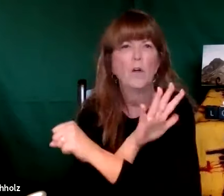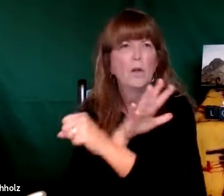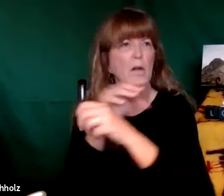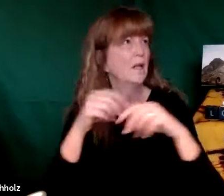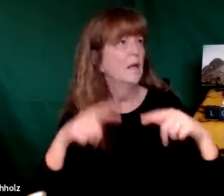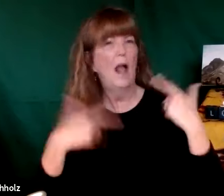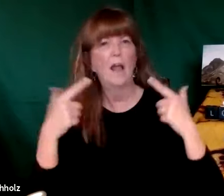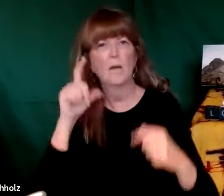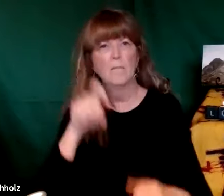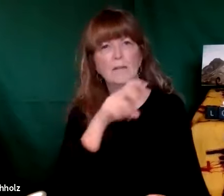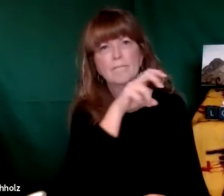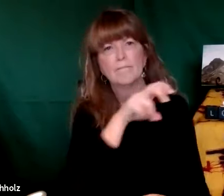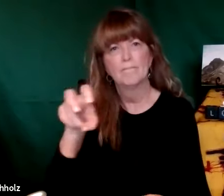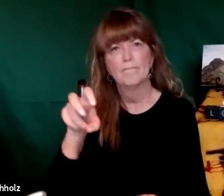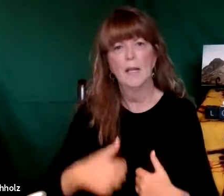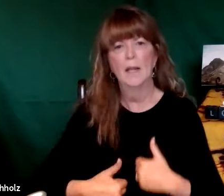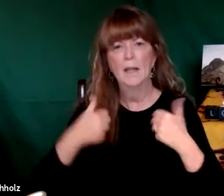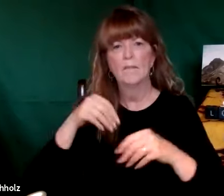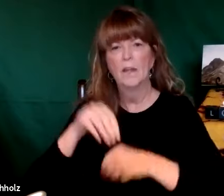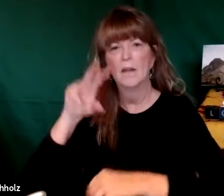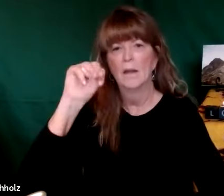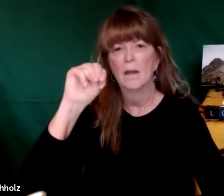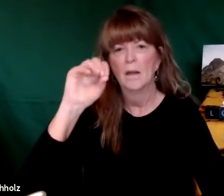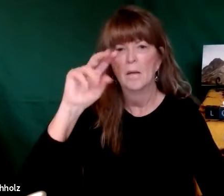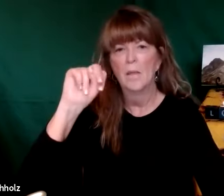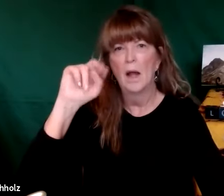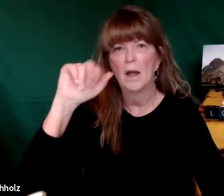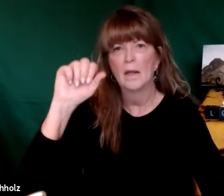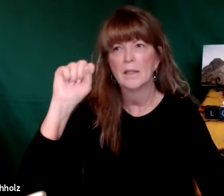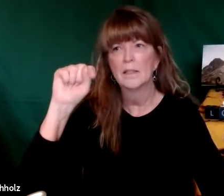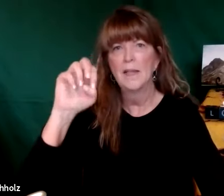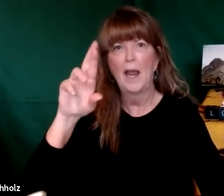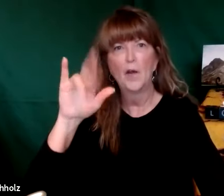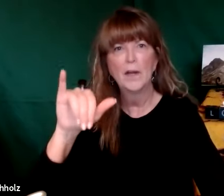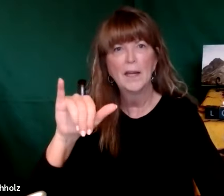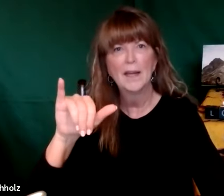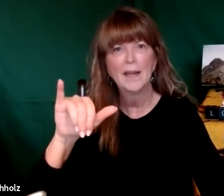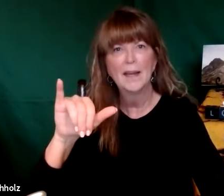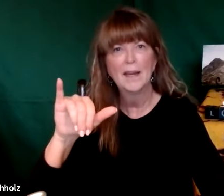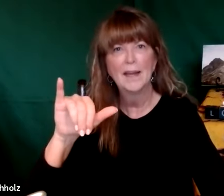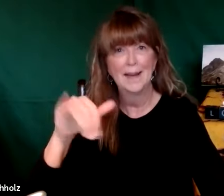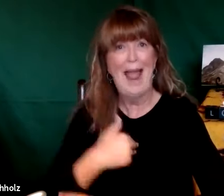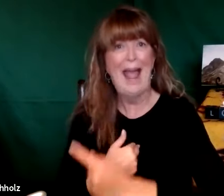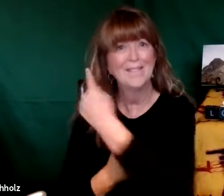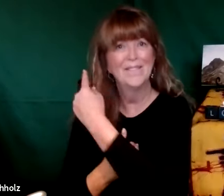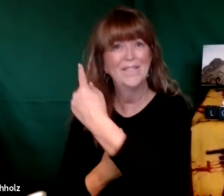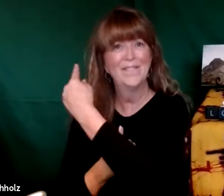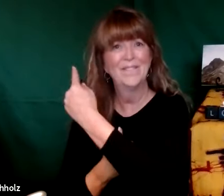monks realize that they cannot come into the presence of God and so a lot of time by living within the world so a lot of time